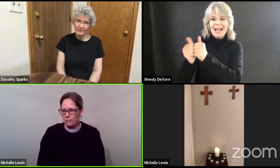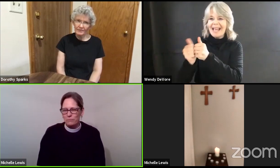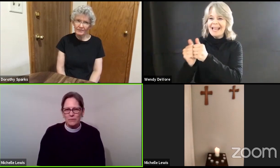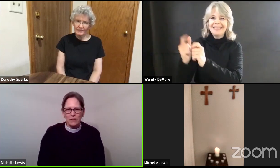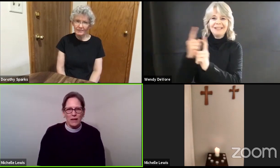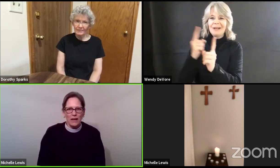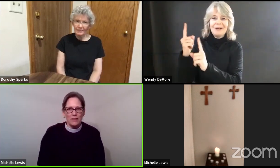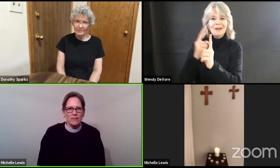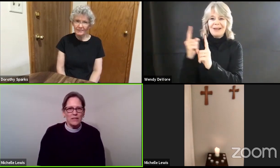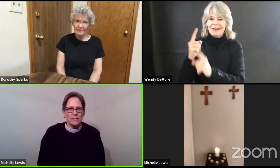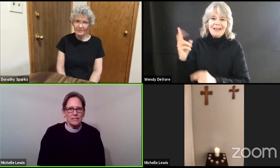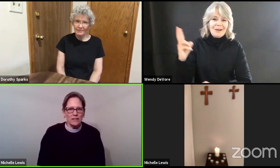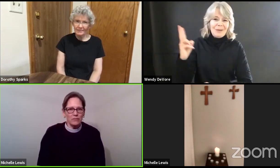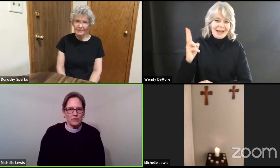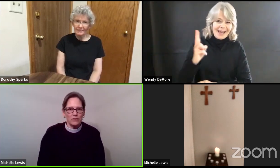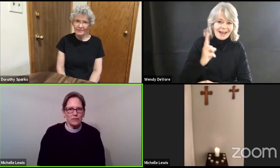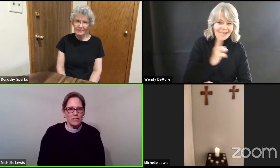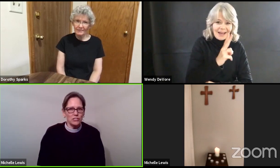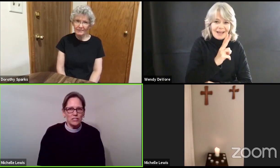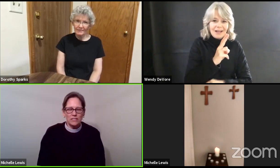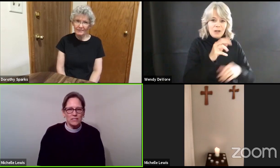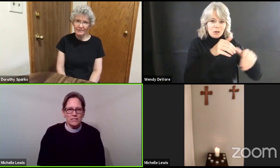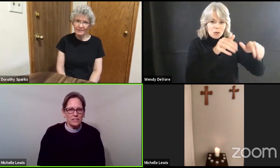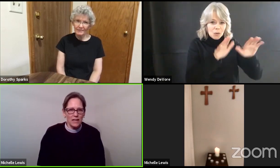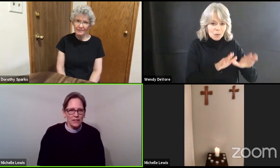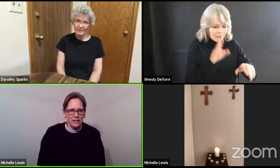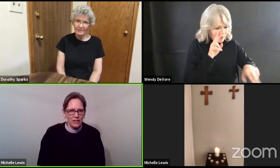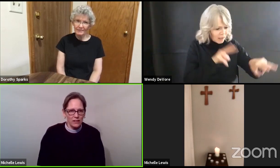and then they discover that Jesus is not there.